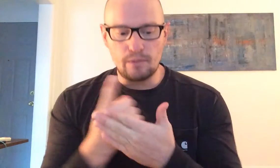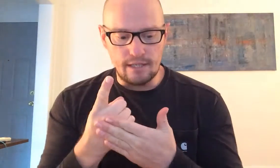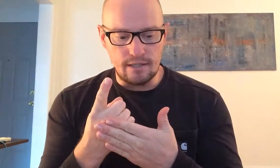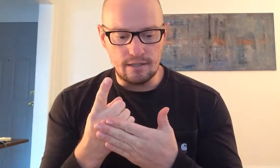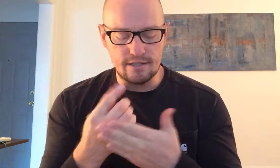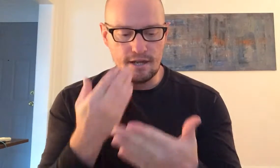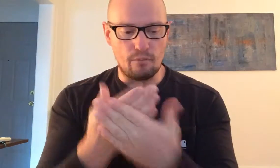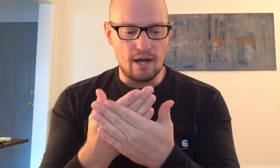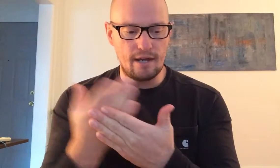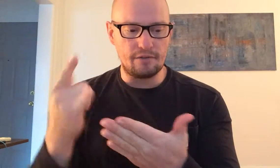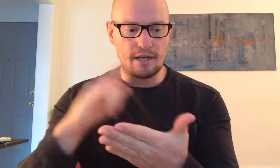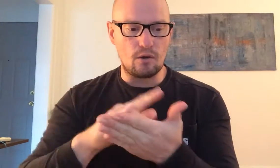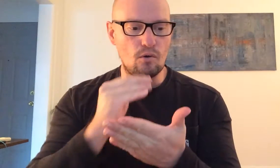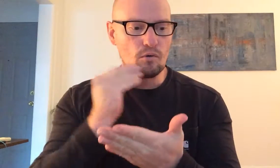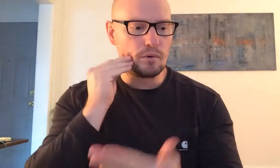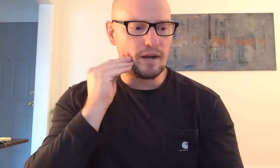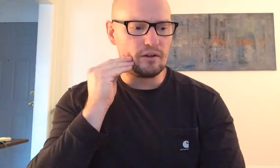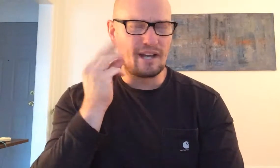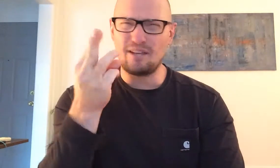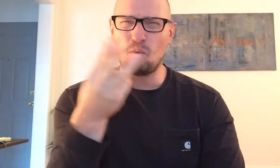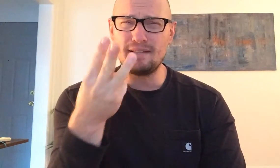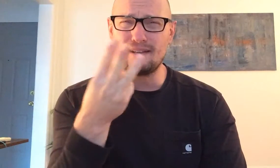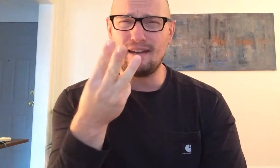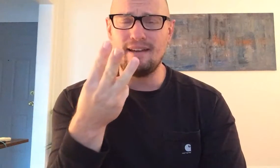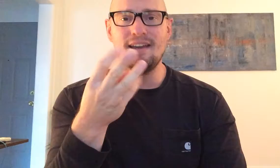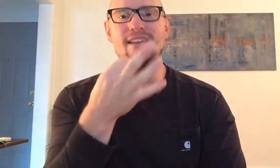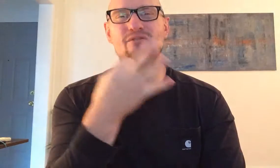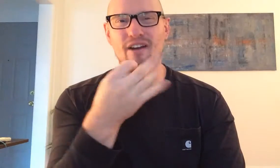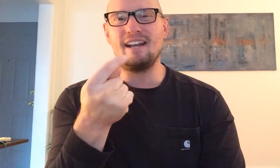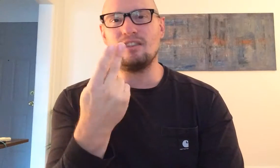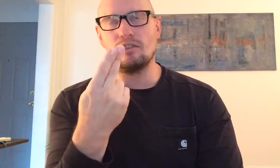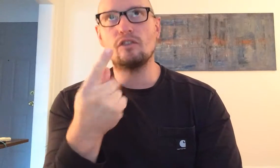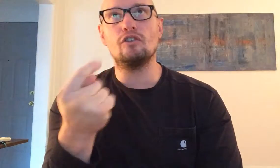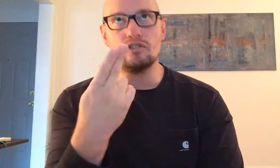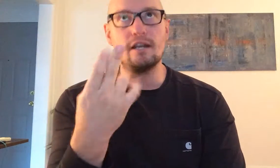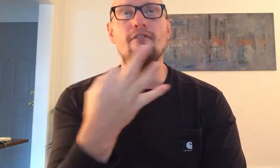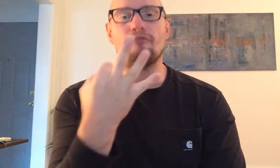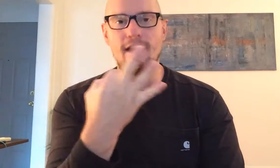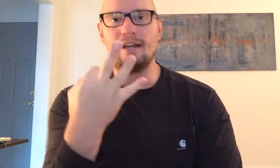week let's see I arrived I got home around I think Wednesday and then Friday Thursday Friday